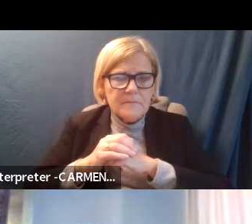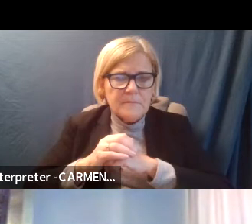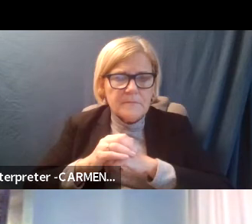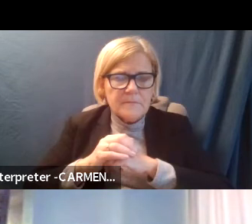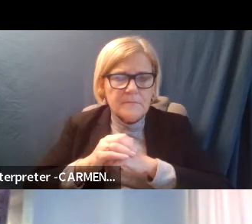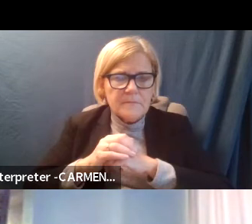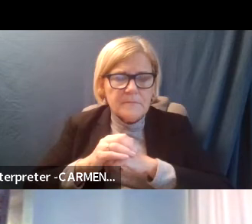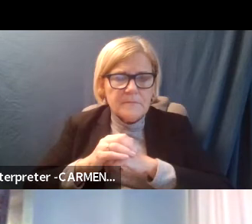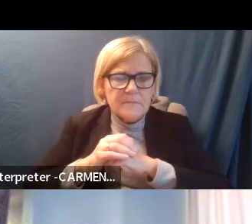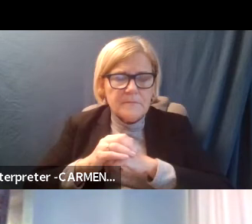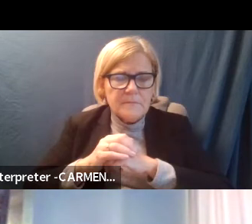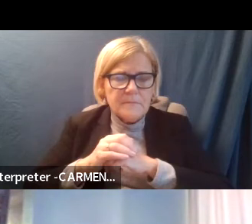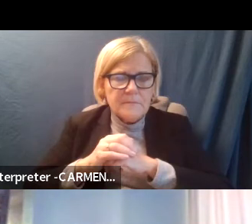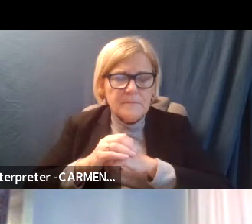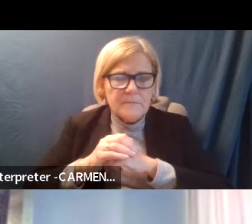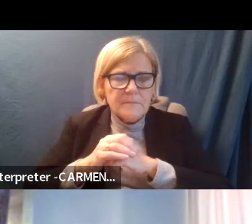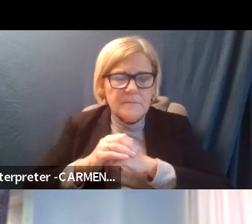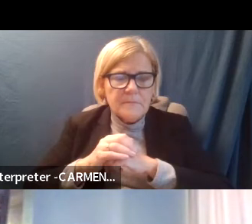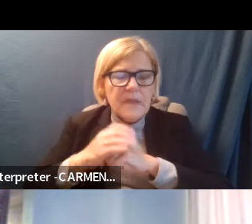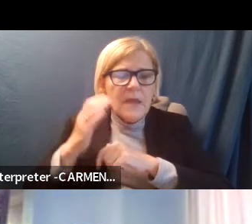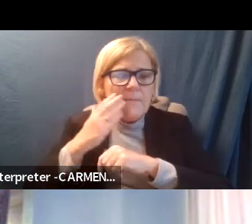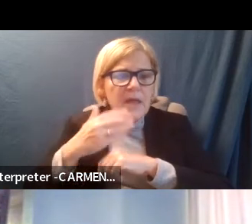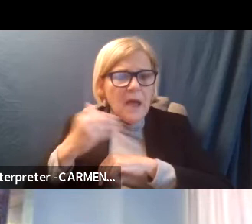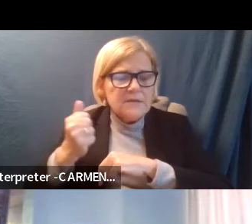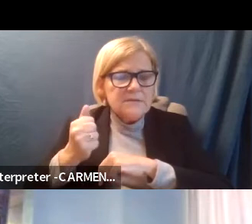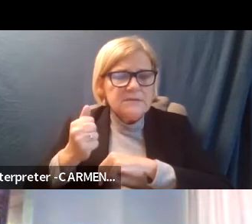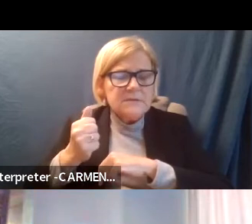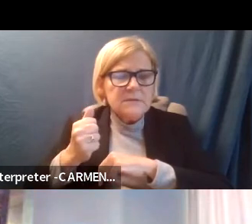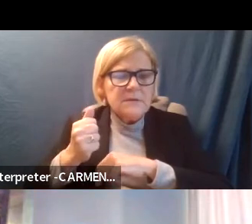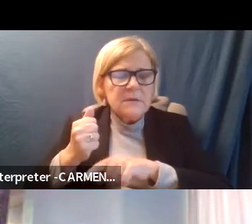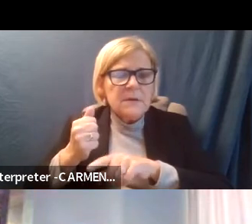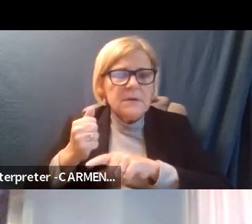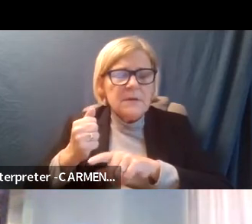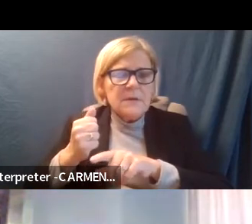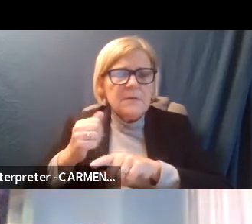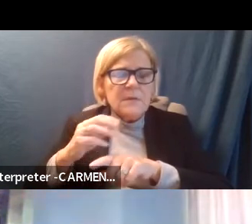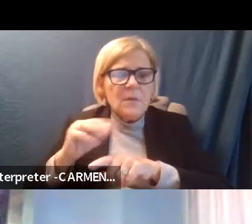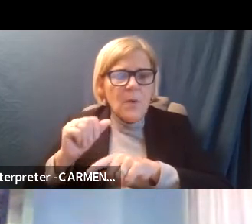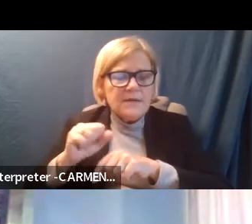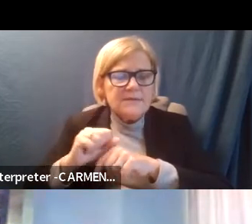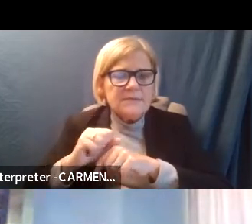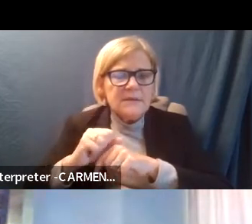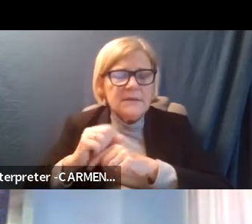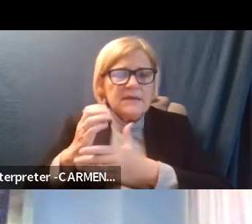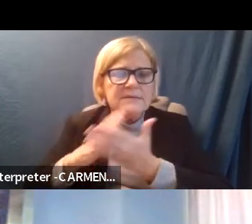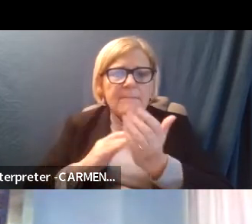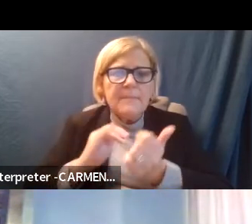there was there was some some